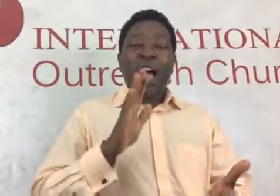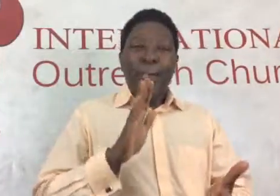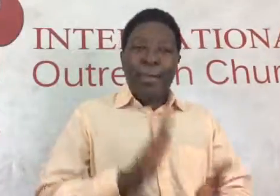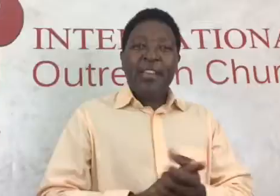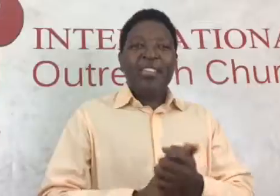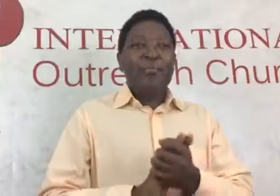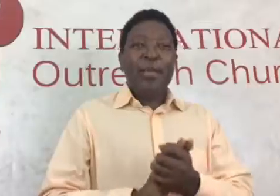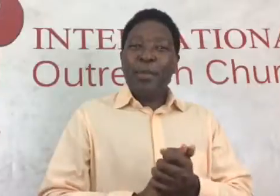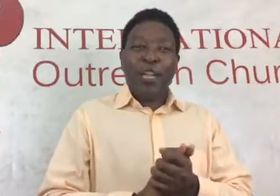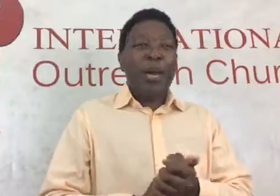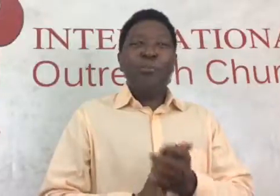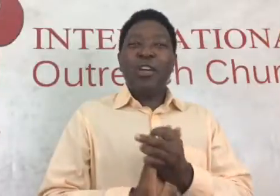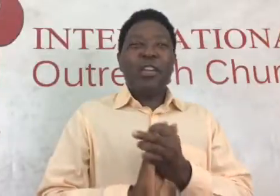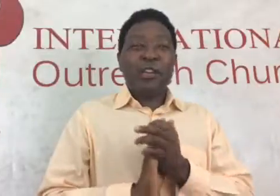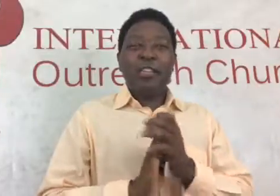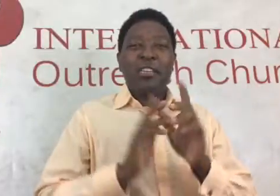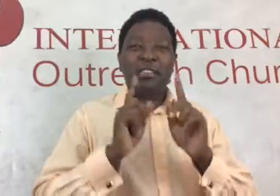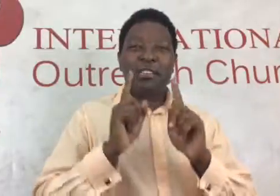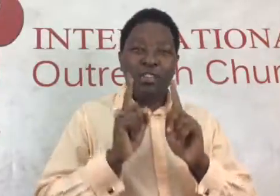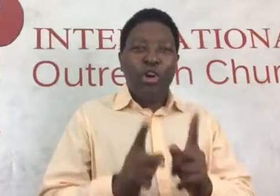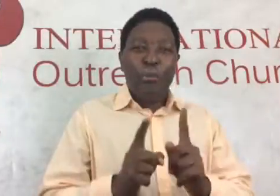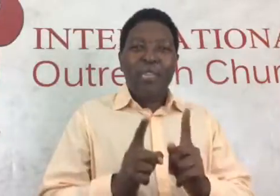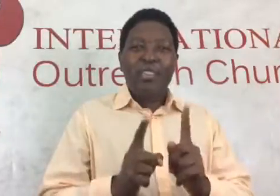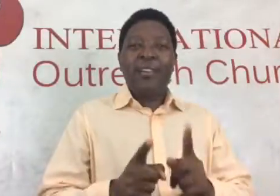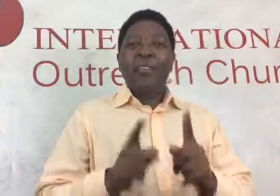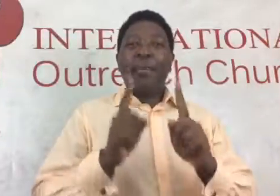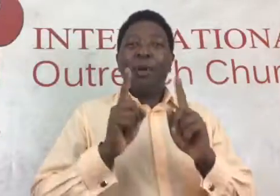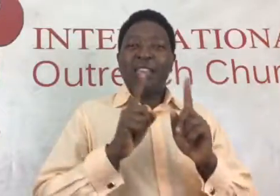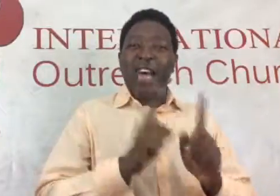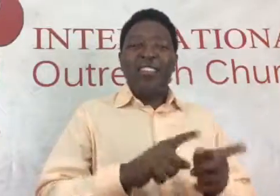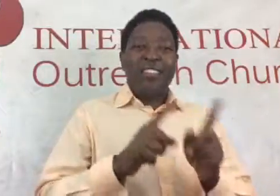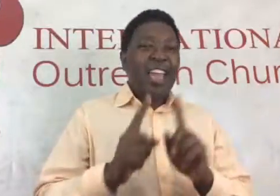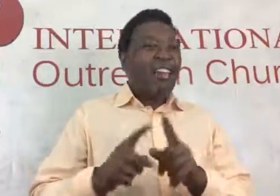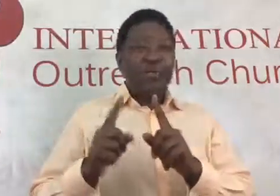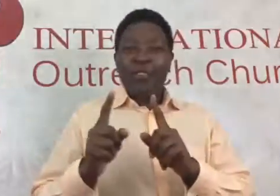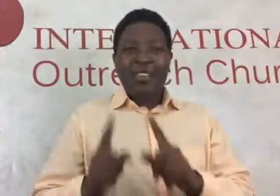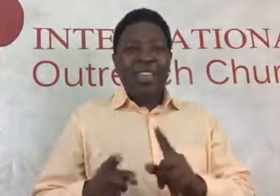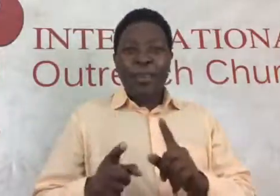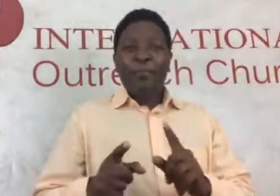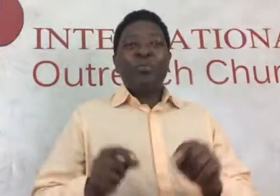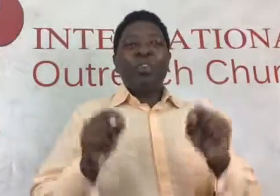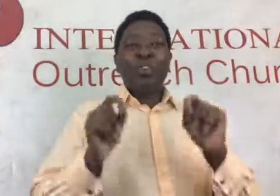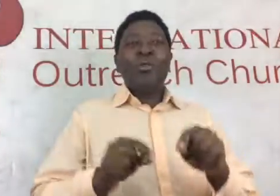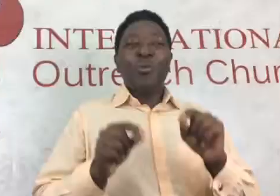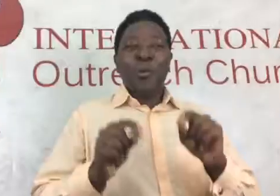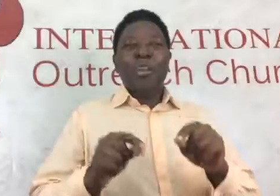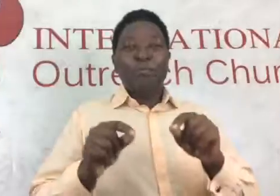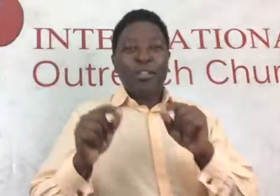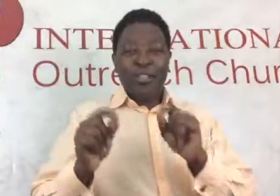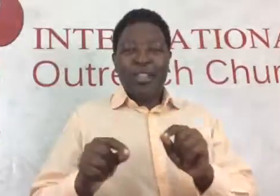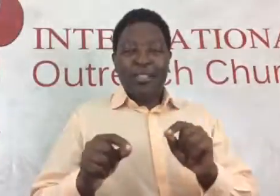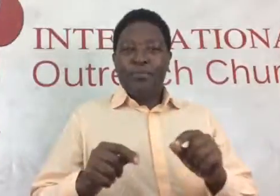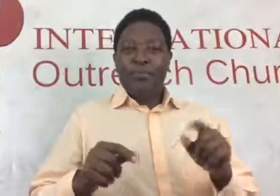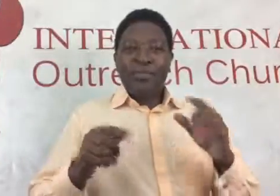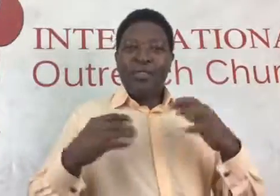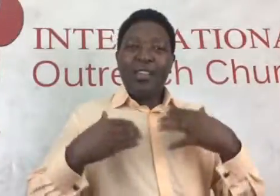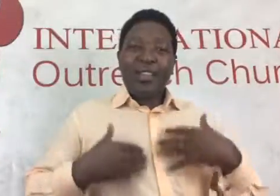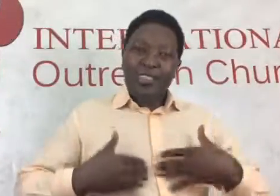A mentor may become your greatest tormentor, but at the end of the day, you will appreciate that